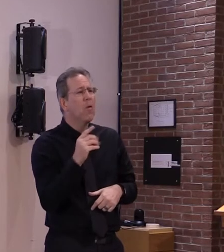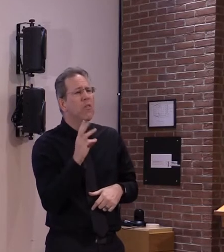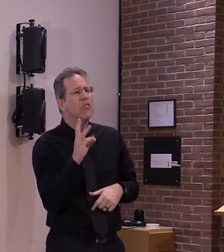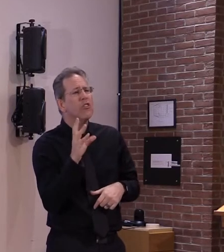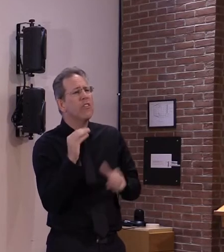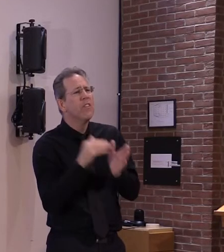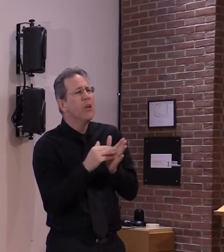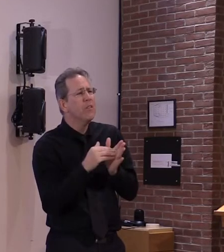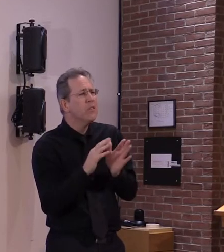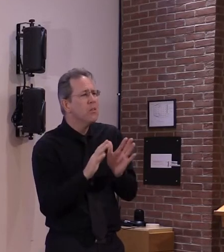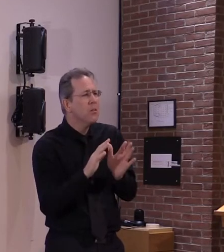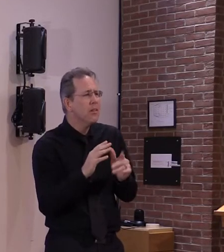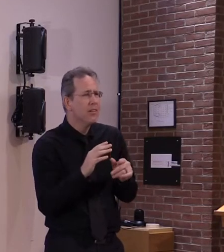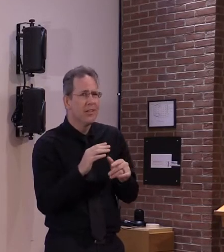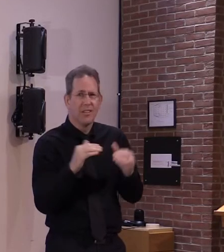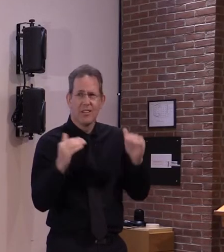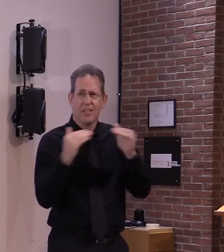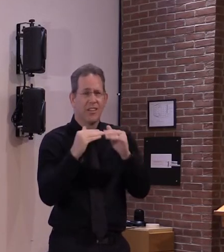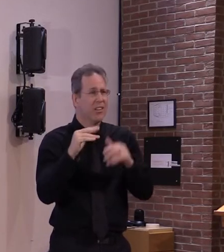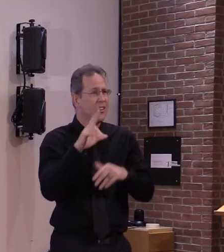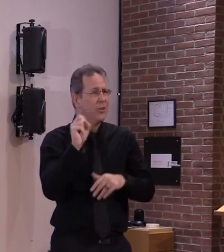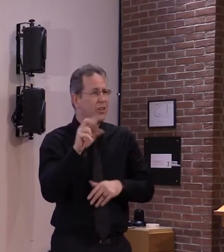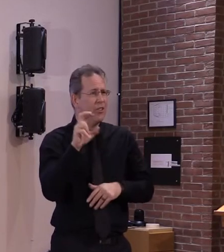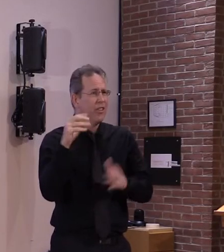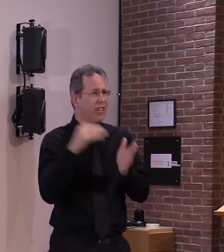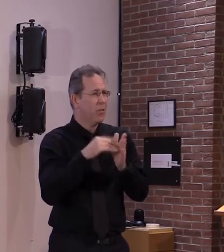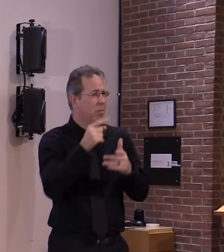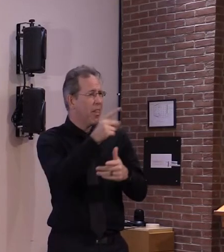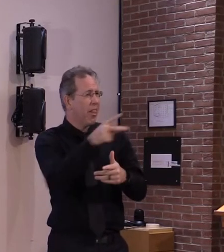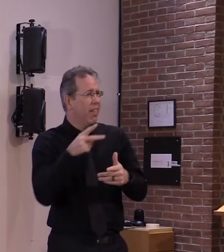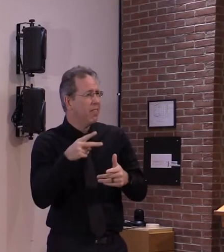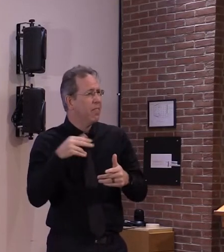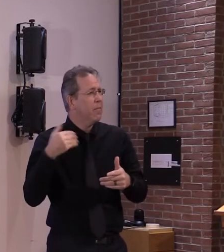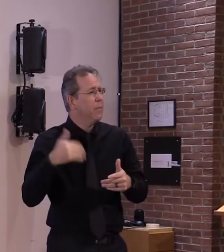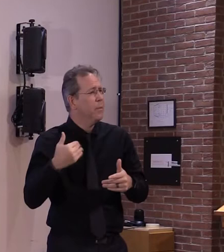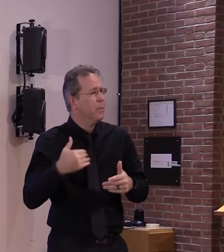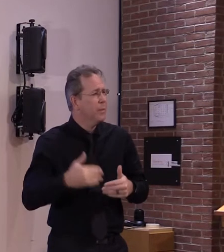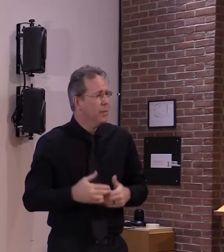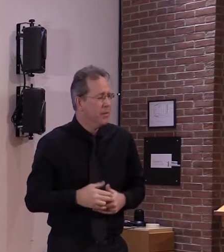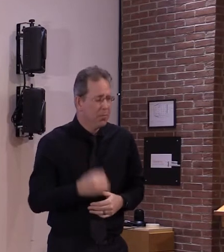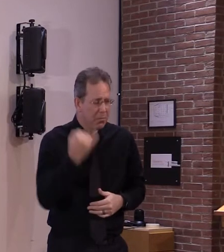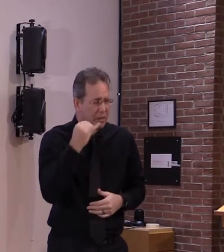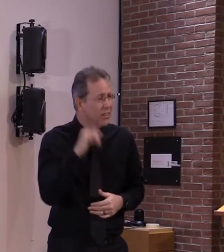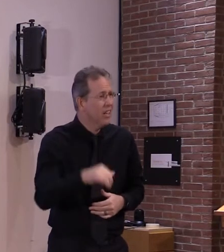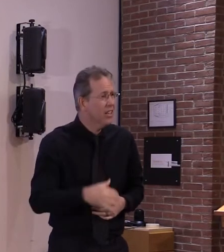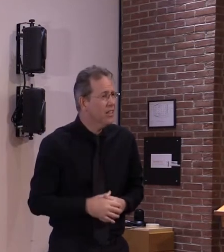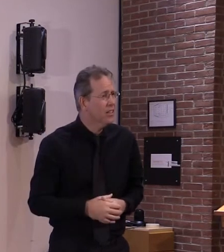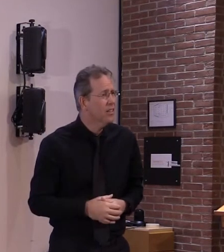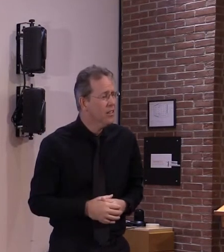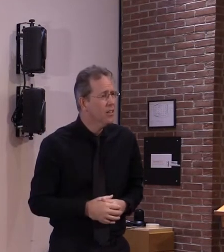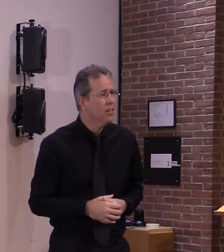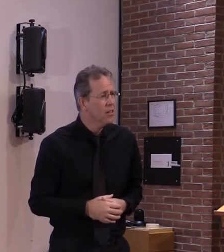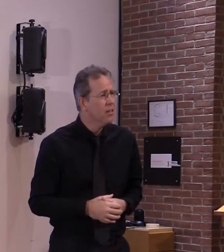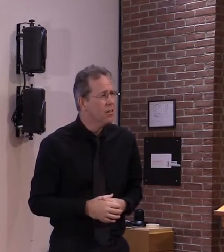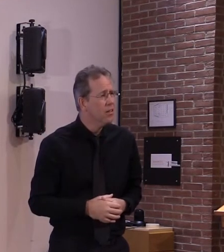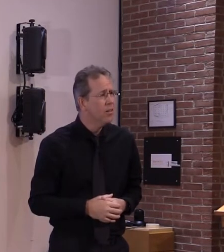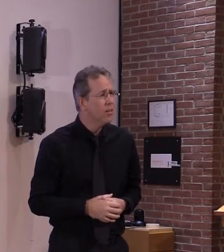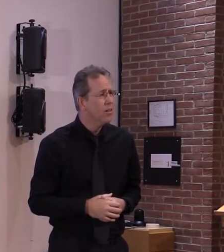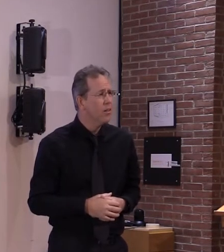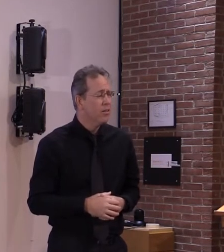also dying more often we lost an additional 50 000 citizens in just the last 23 days